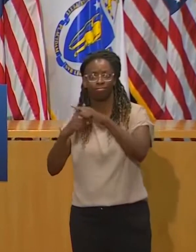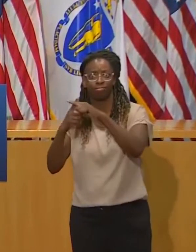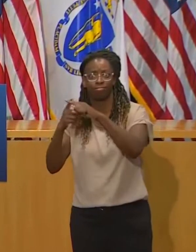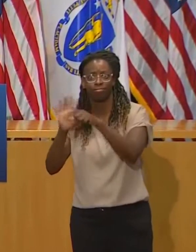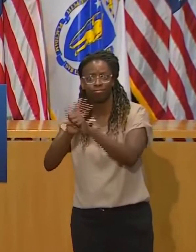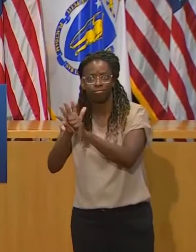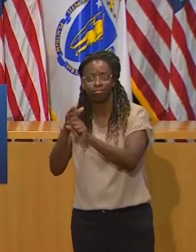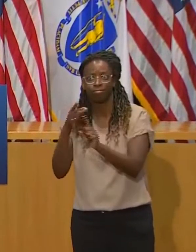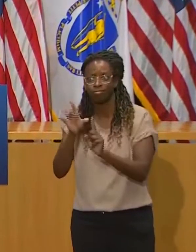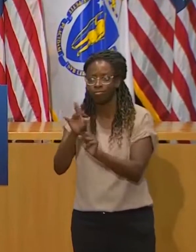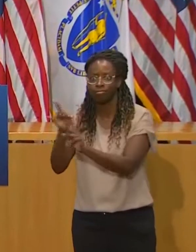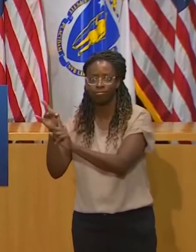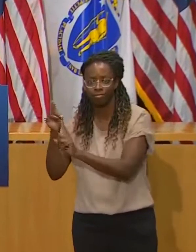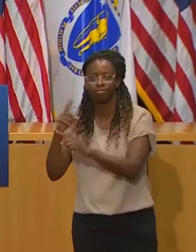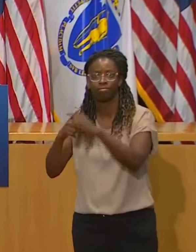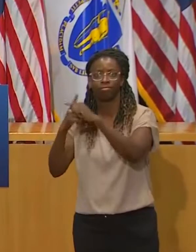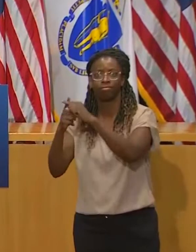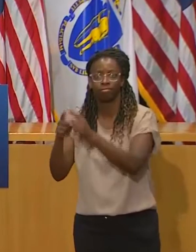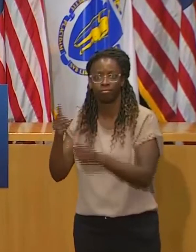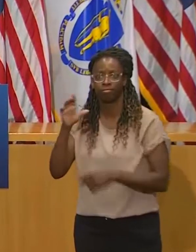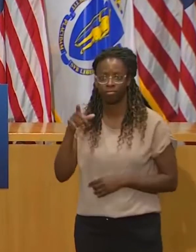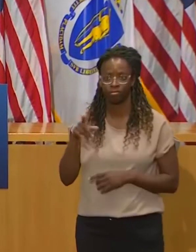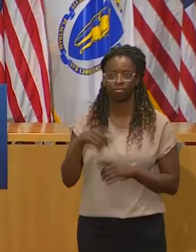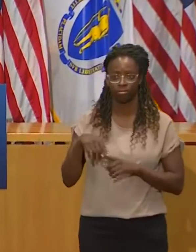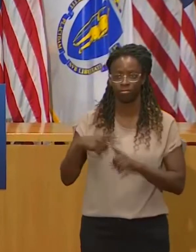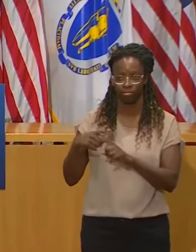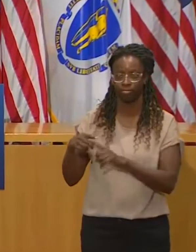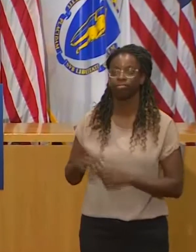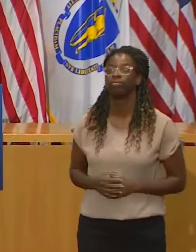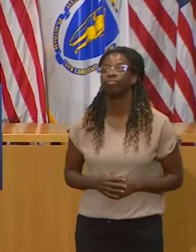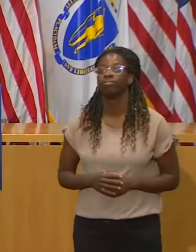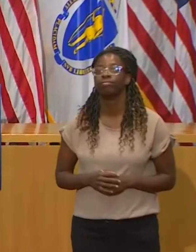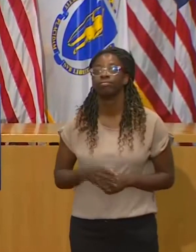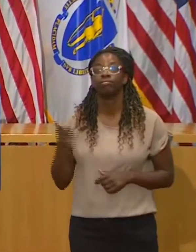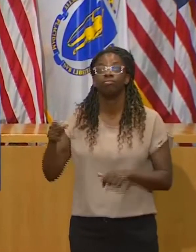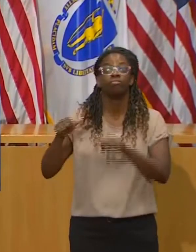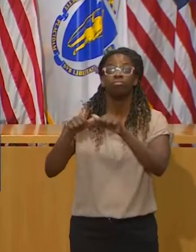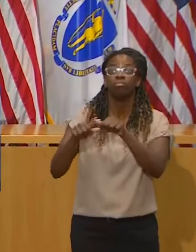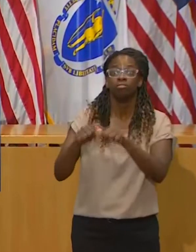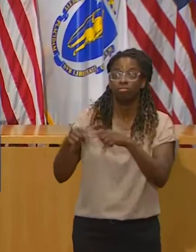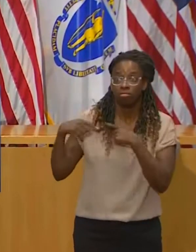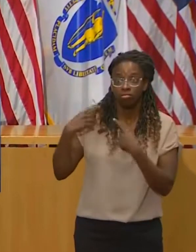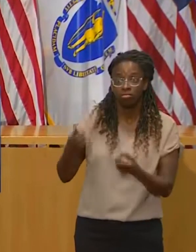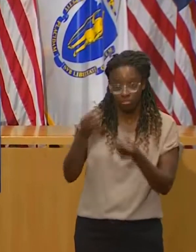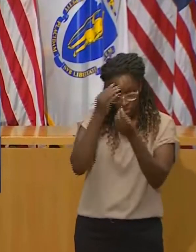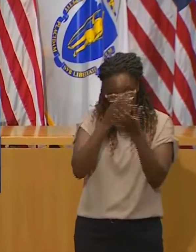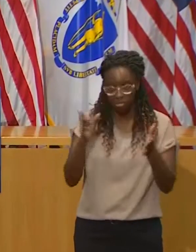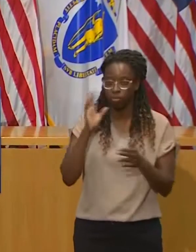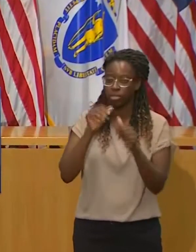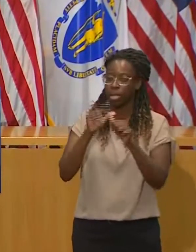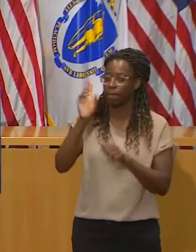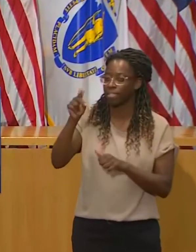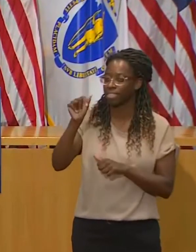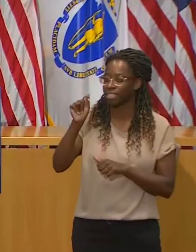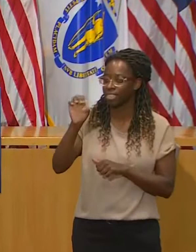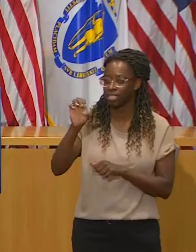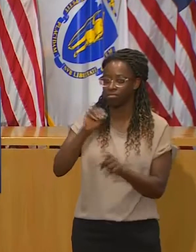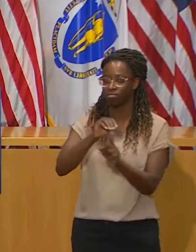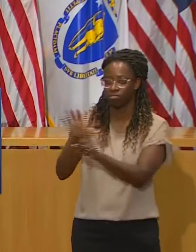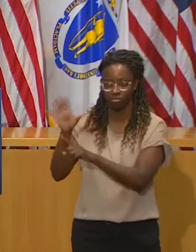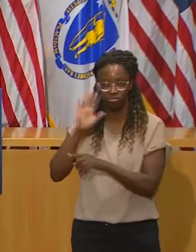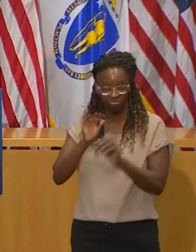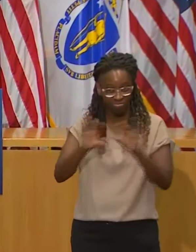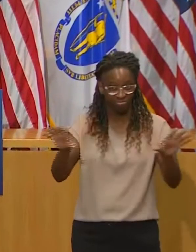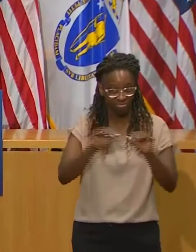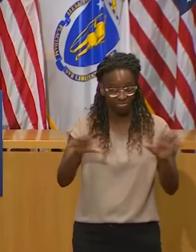consistent with the conversations, discussions, and announcements we've put out about social gatherings, especially among younger